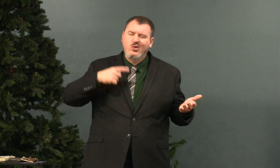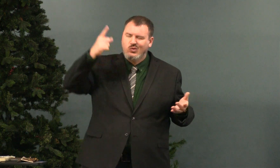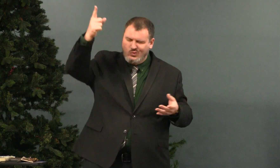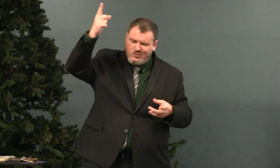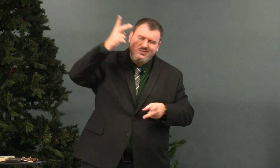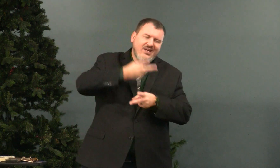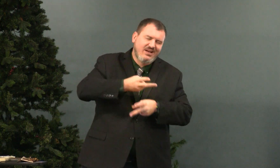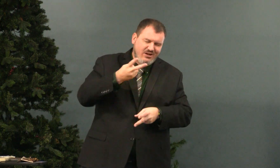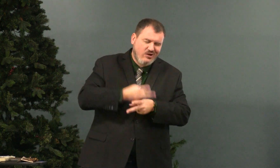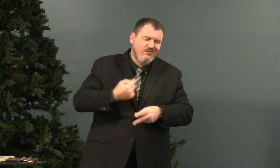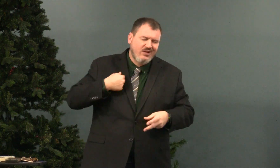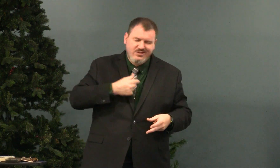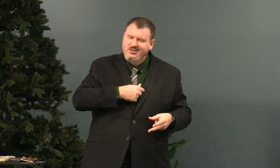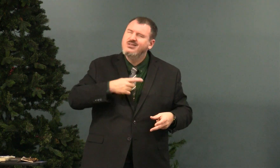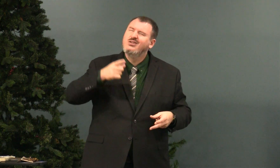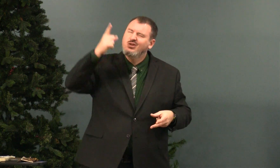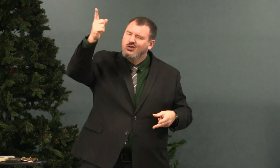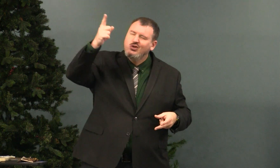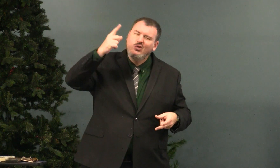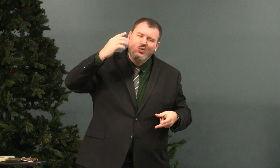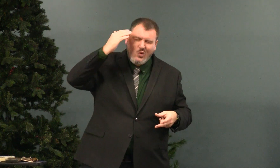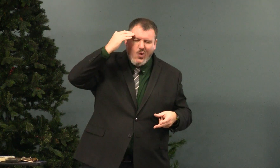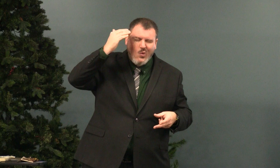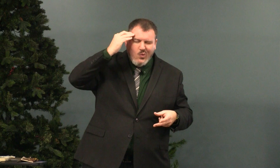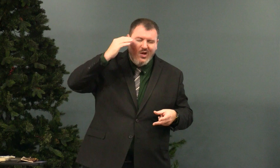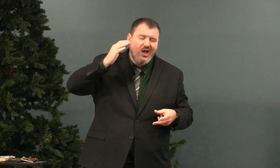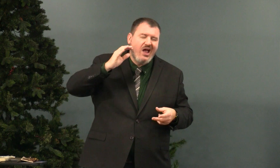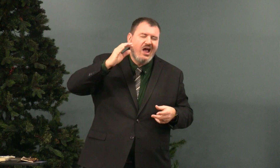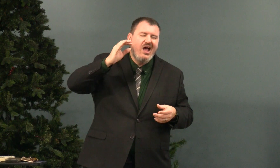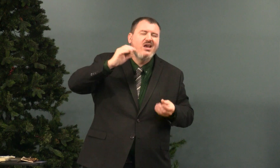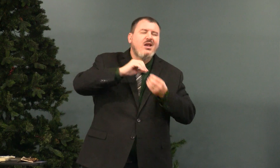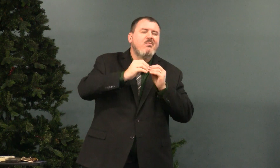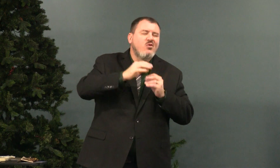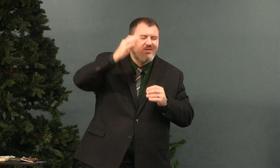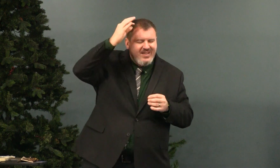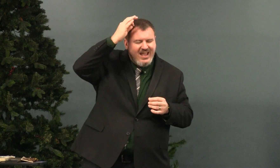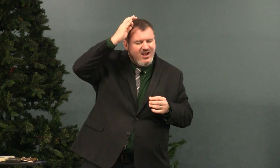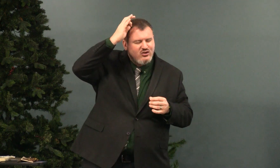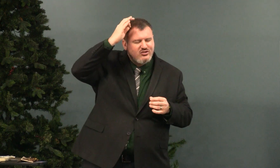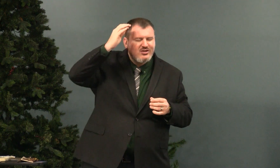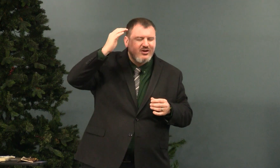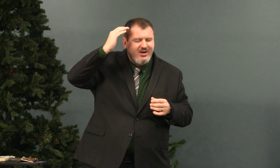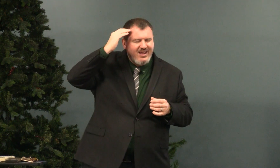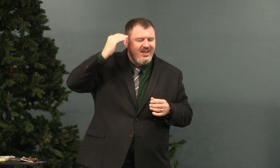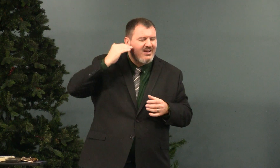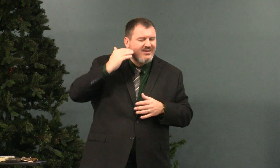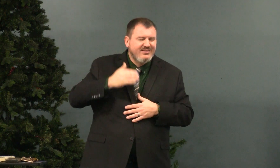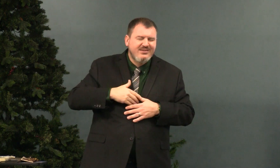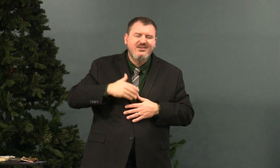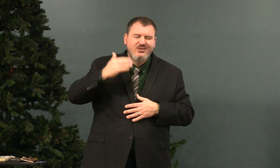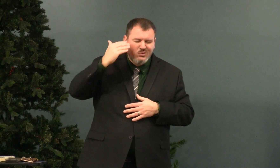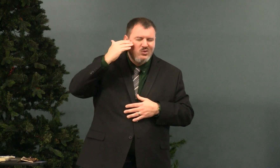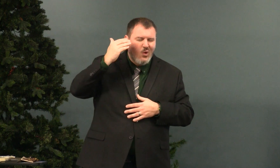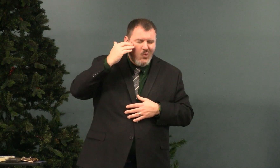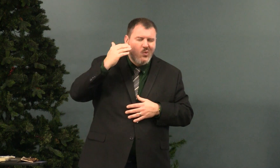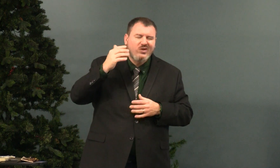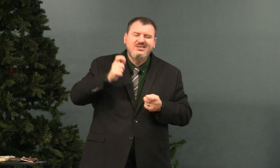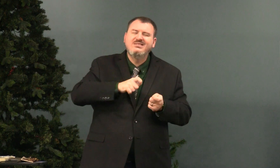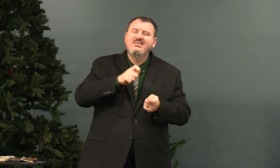that we you will take care of us. We've never seen the righteous go without clothing. You know the hair